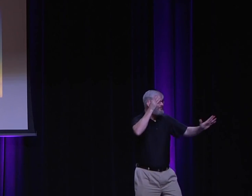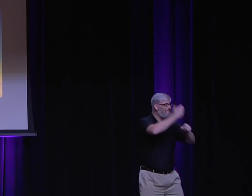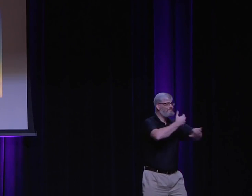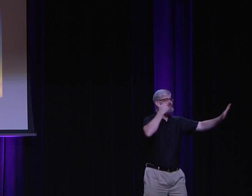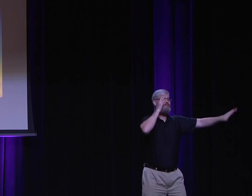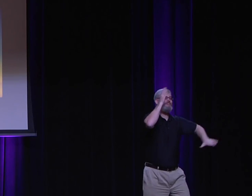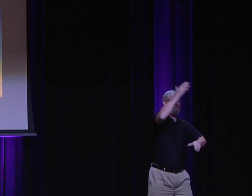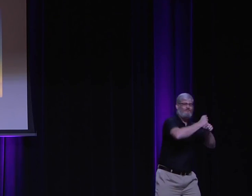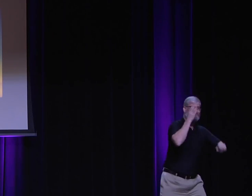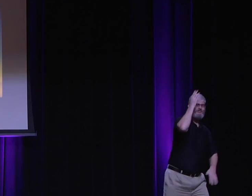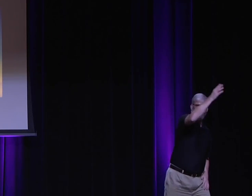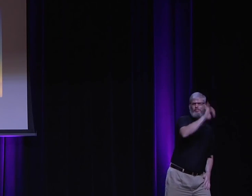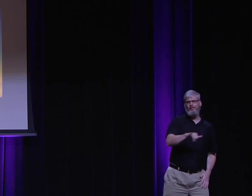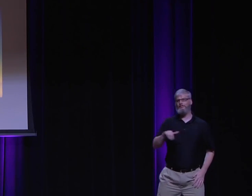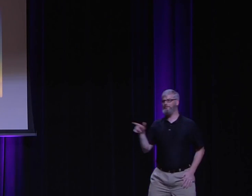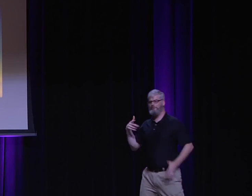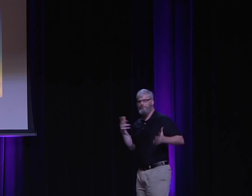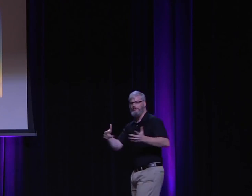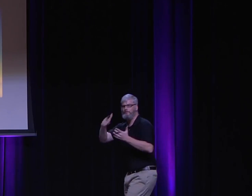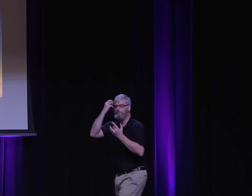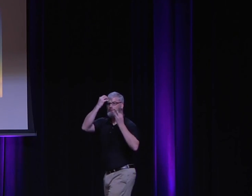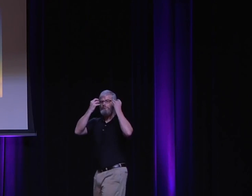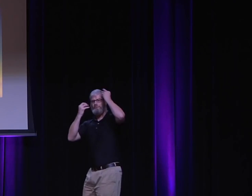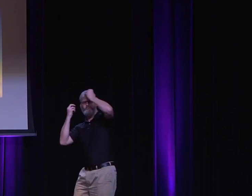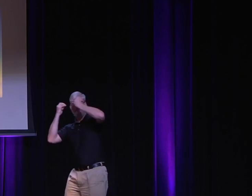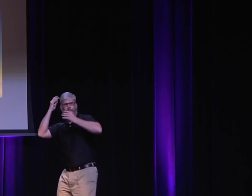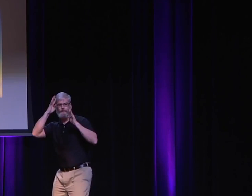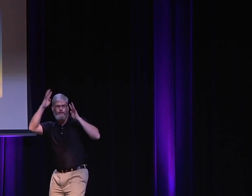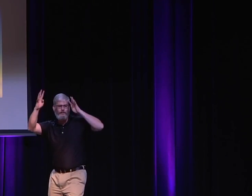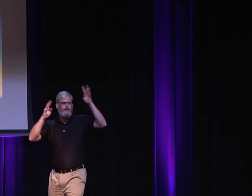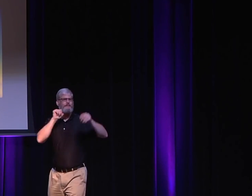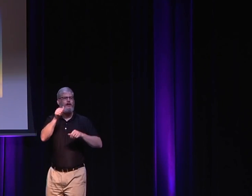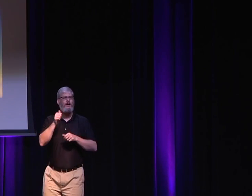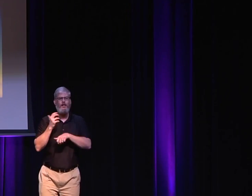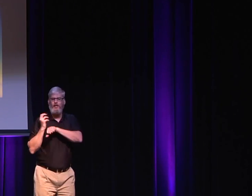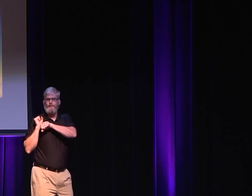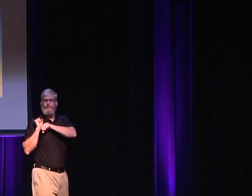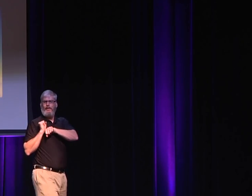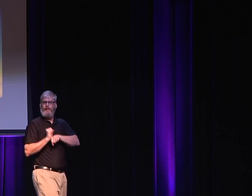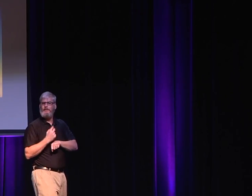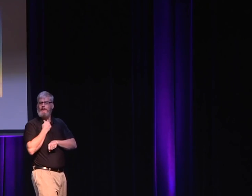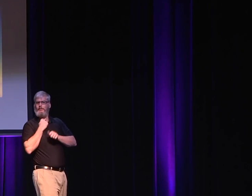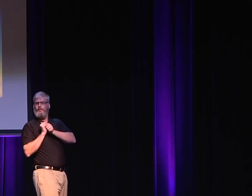society to a better future and to keep improving that. And those are some of the things that we can